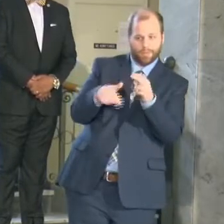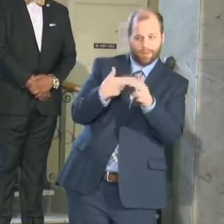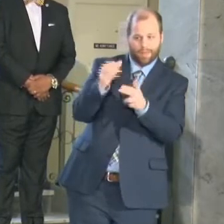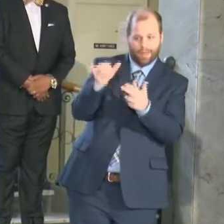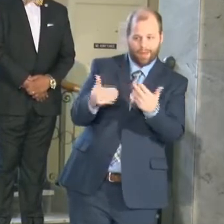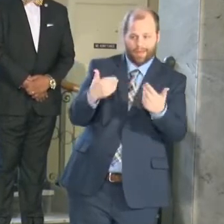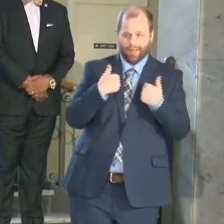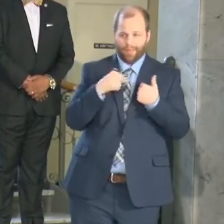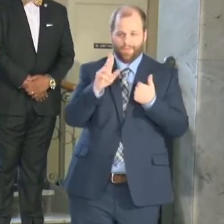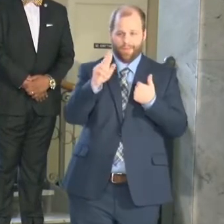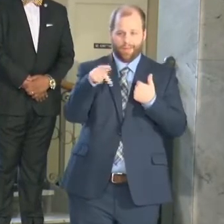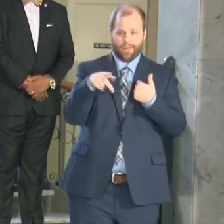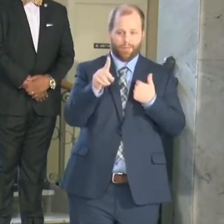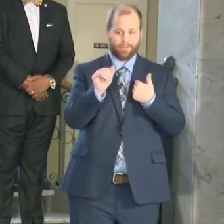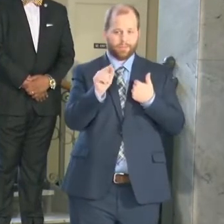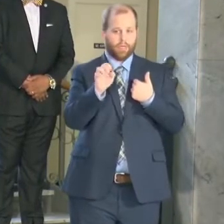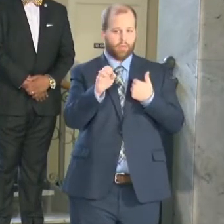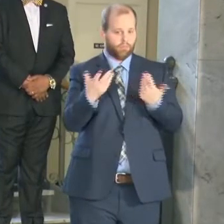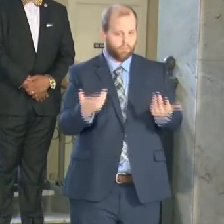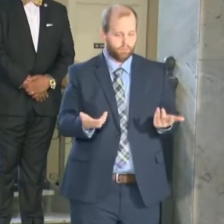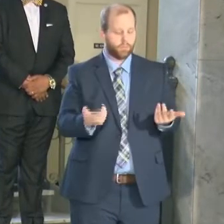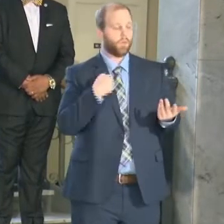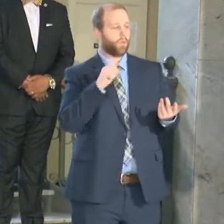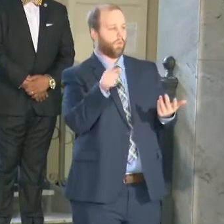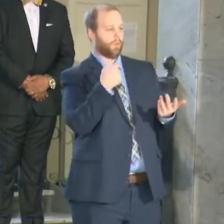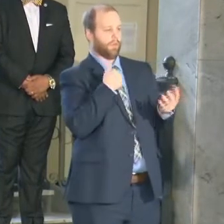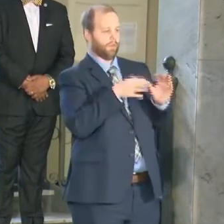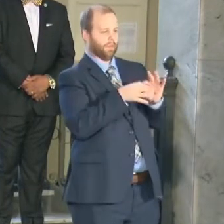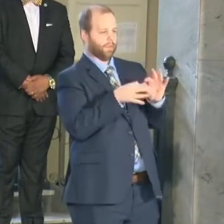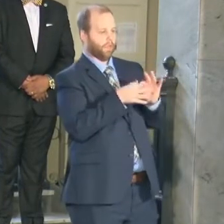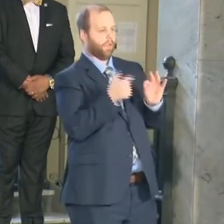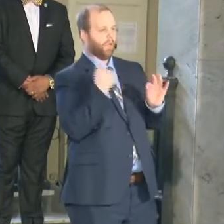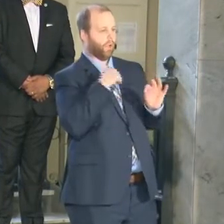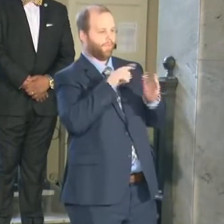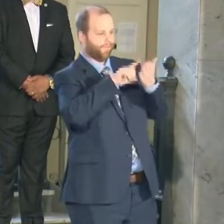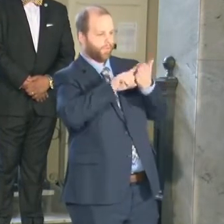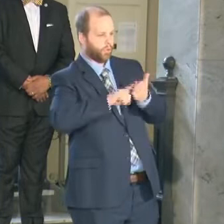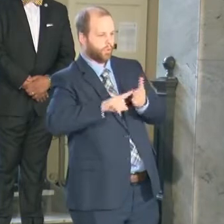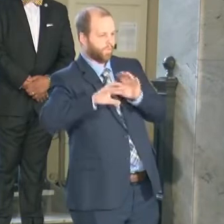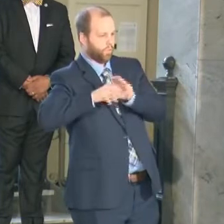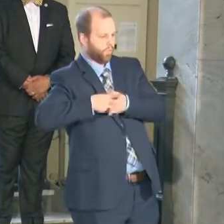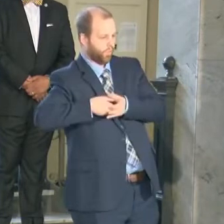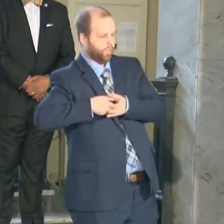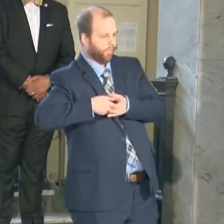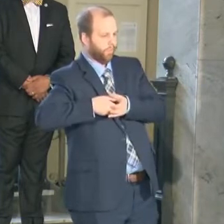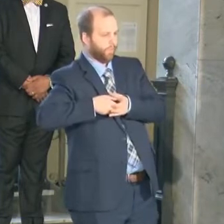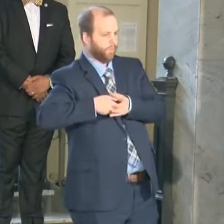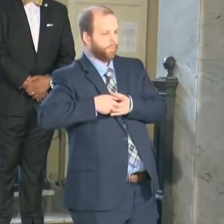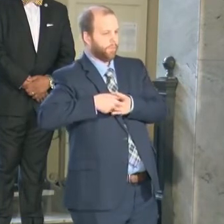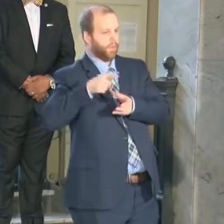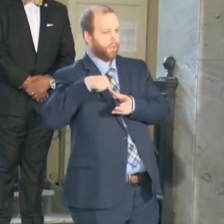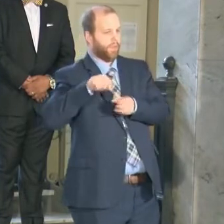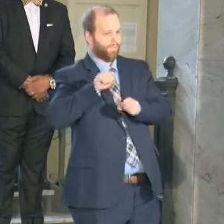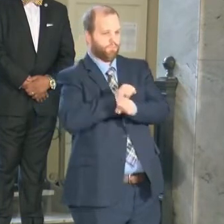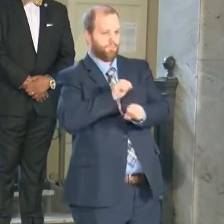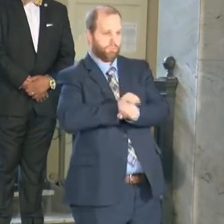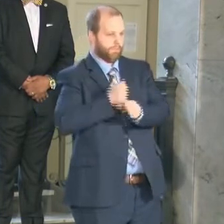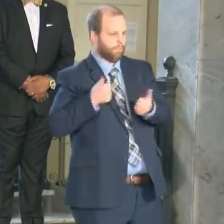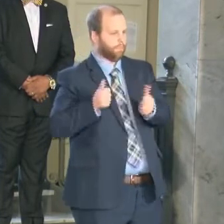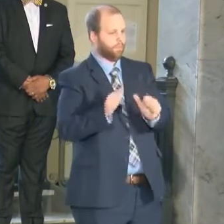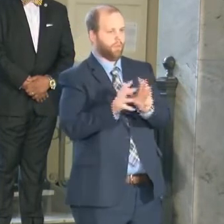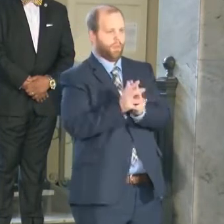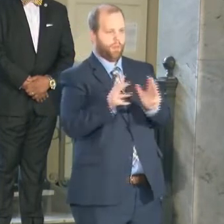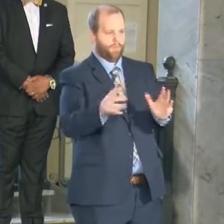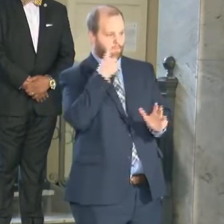the only thing that i can say is is that our investigative unit has uh put a lot of work and effort in that